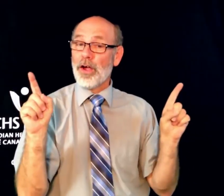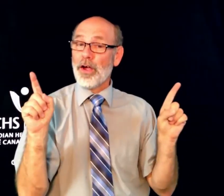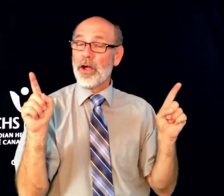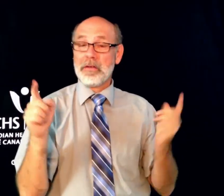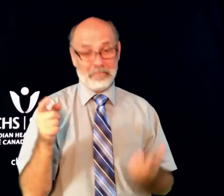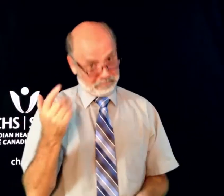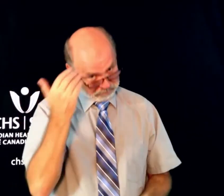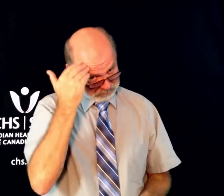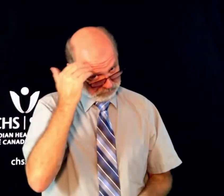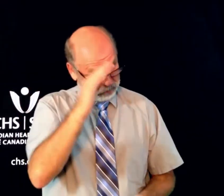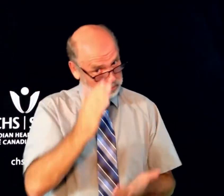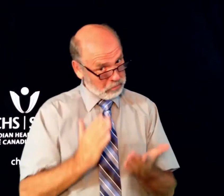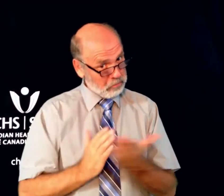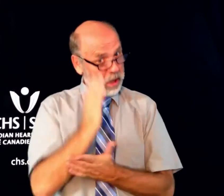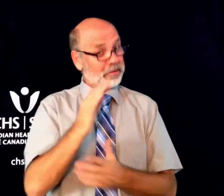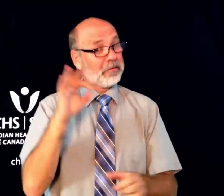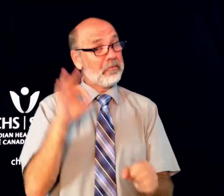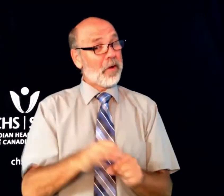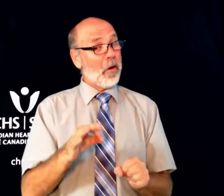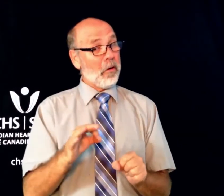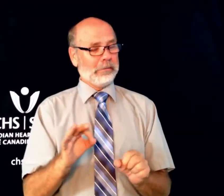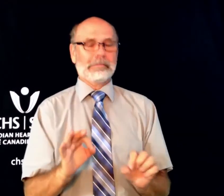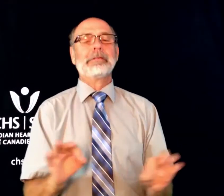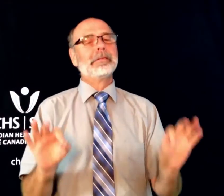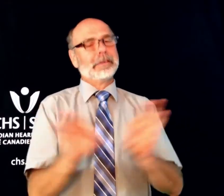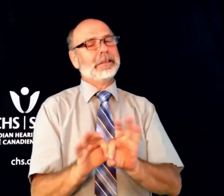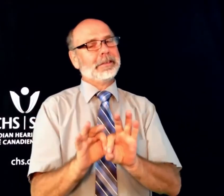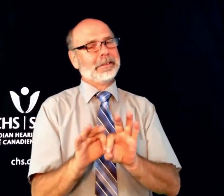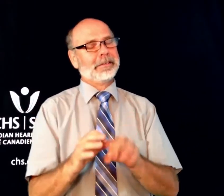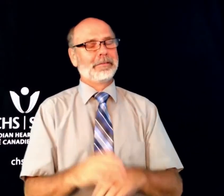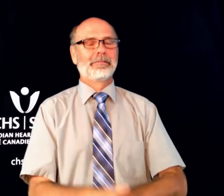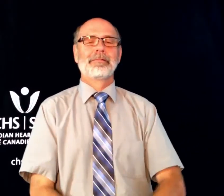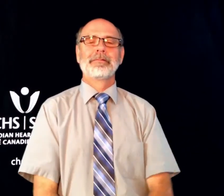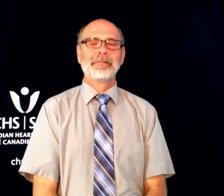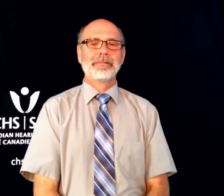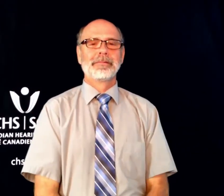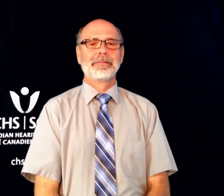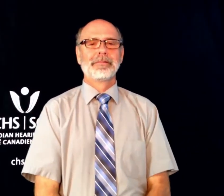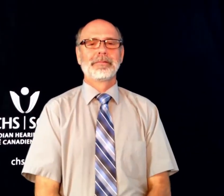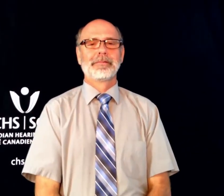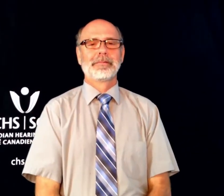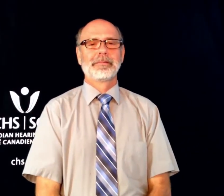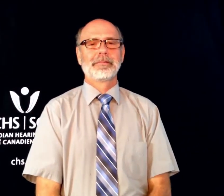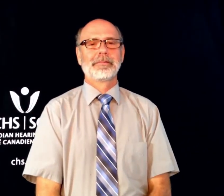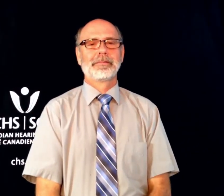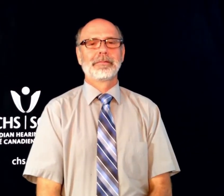It's your choice to go vote, and your vote makes a difference, and it's important to know your rights.